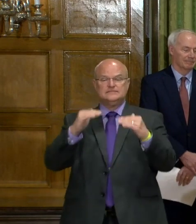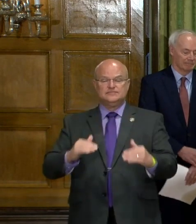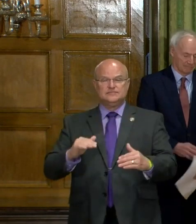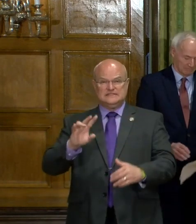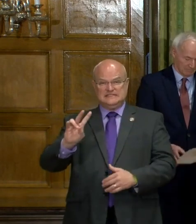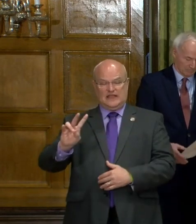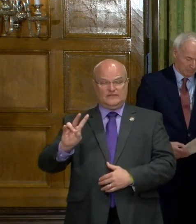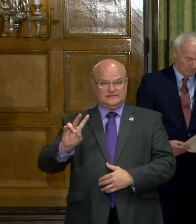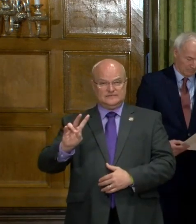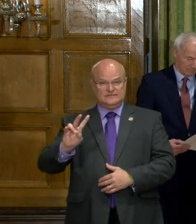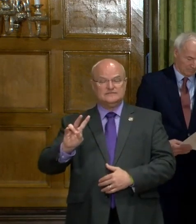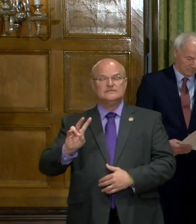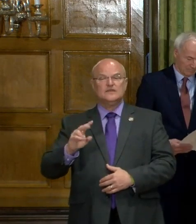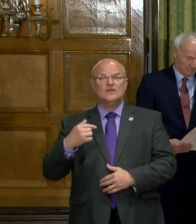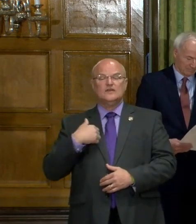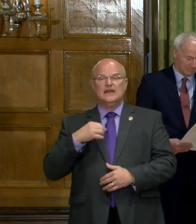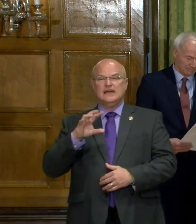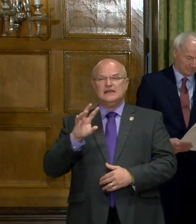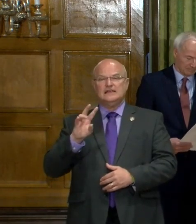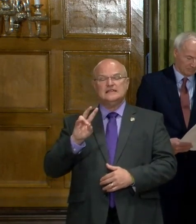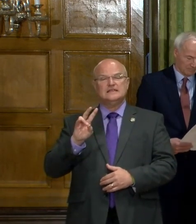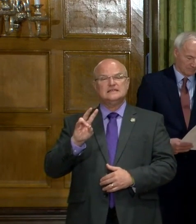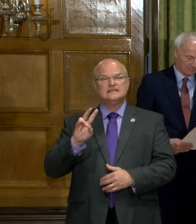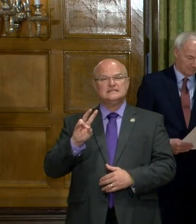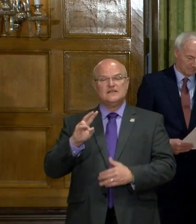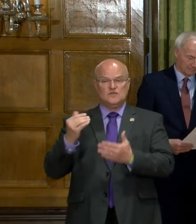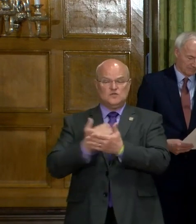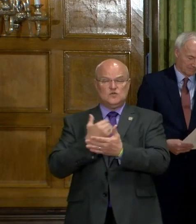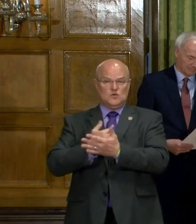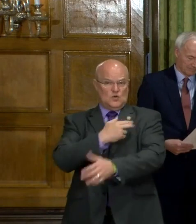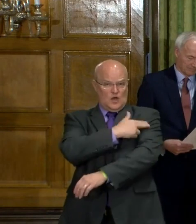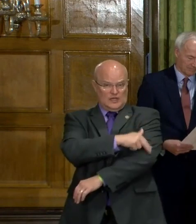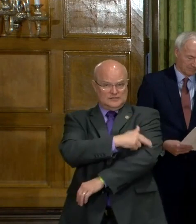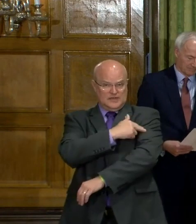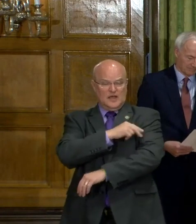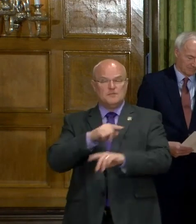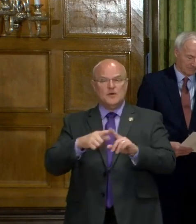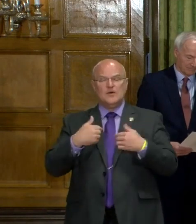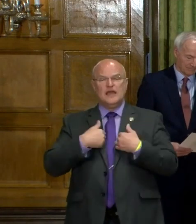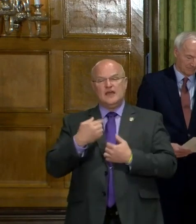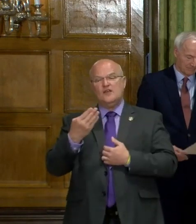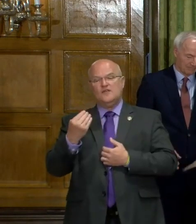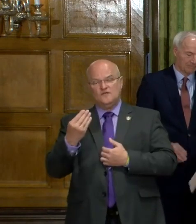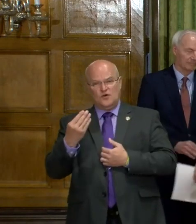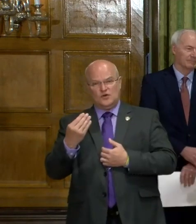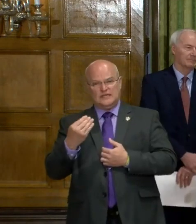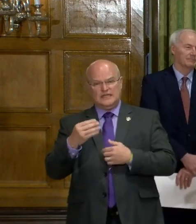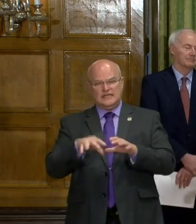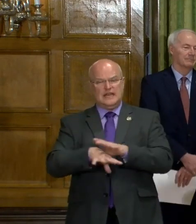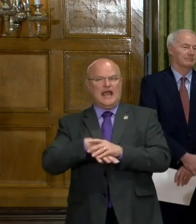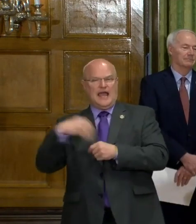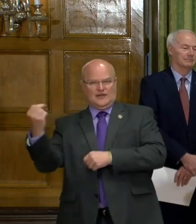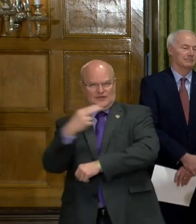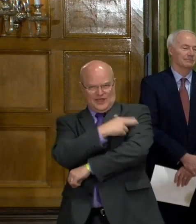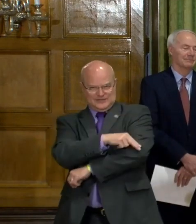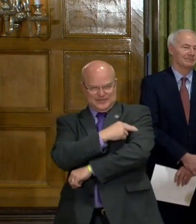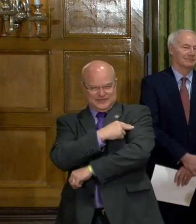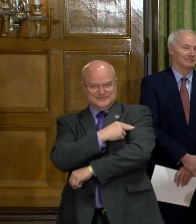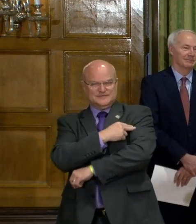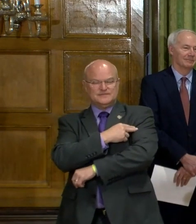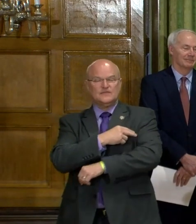of seven. We've had seven new hospitalized, but we've had 14 move out of the hospital.